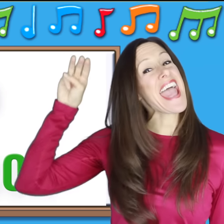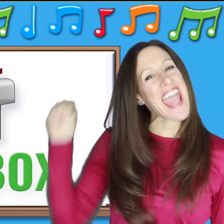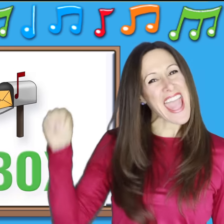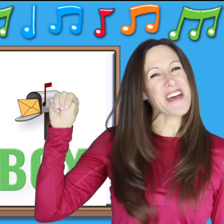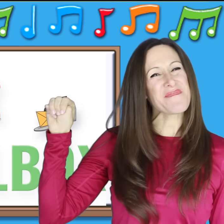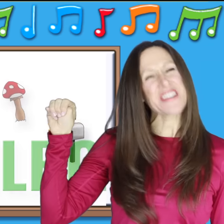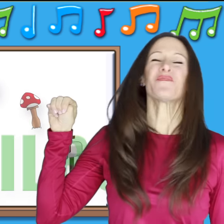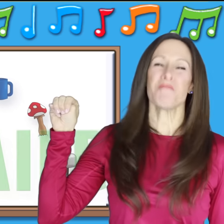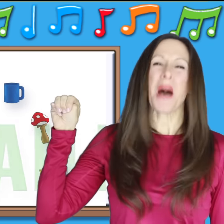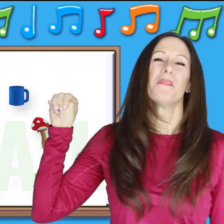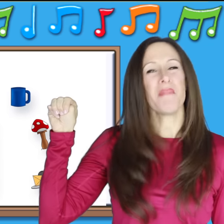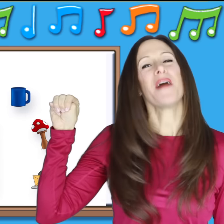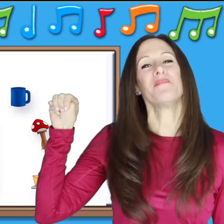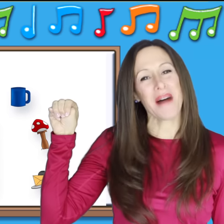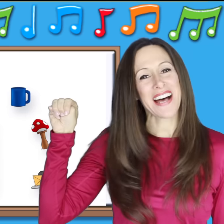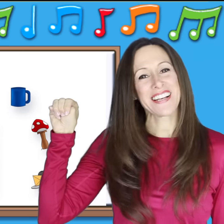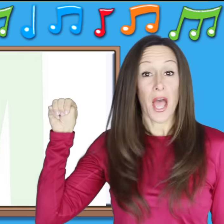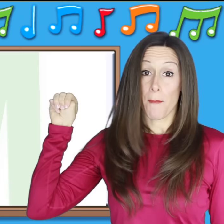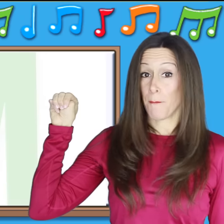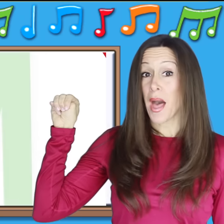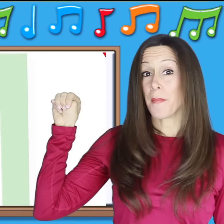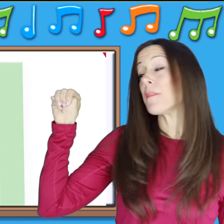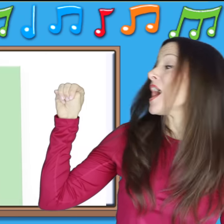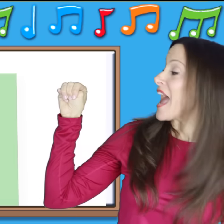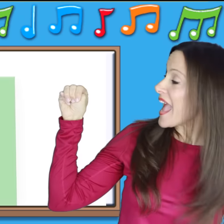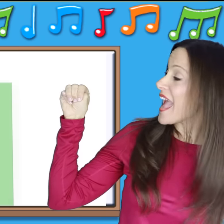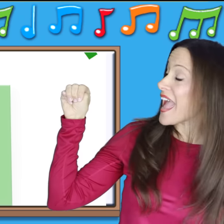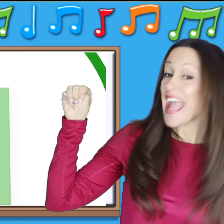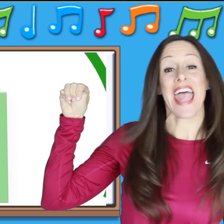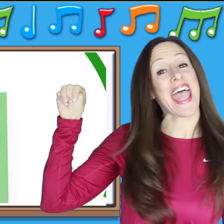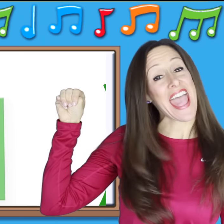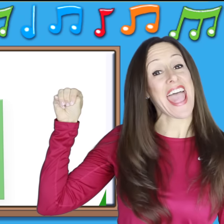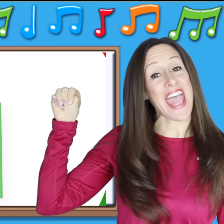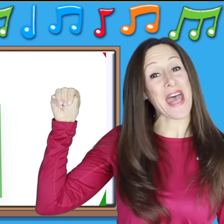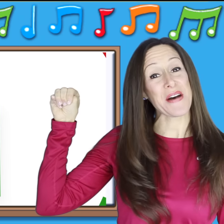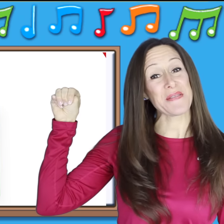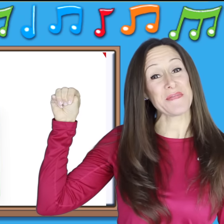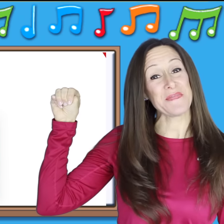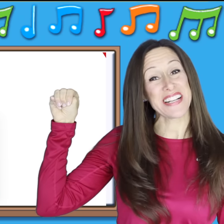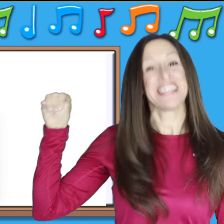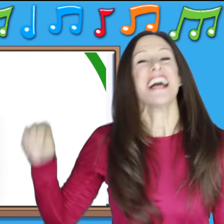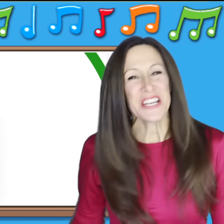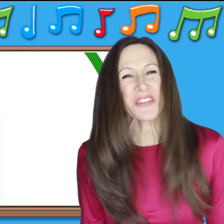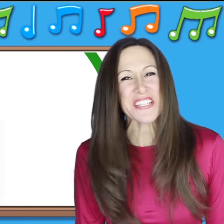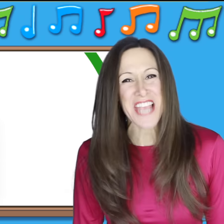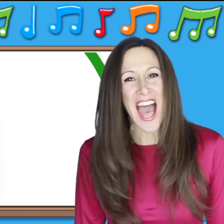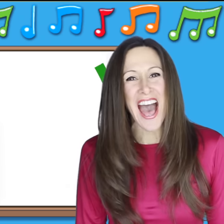is for m-m-m-m-m, m-m Good job!